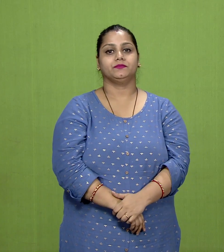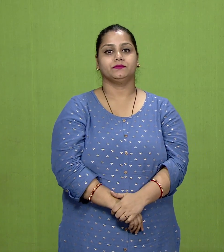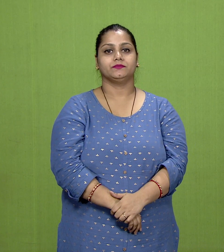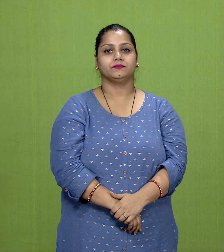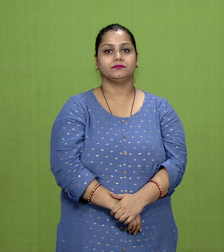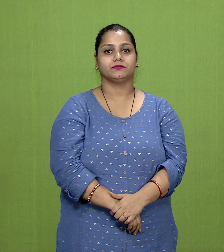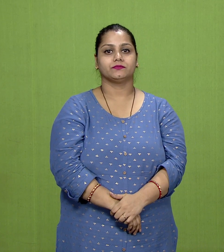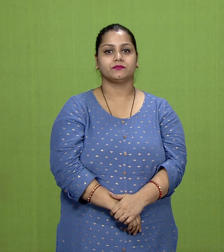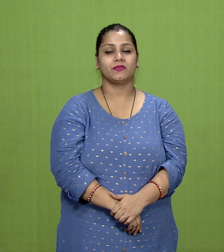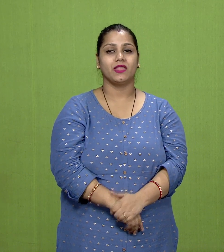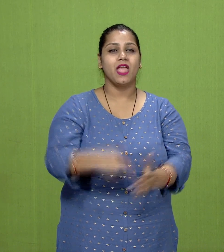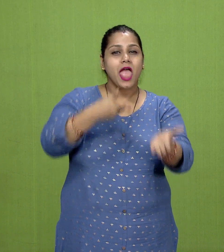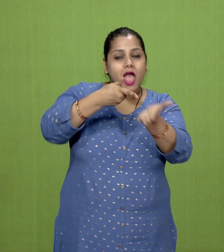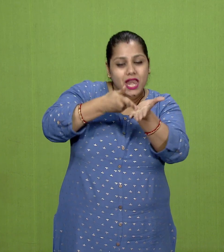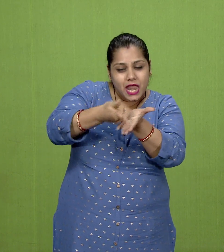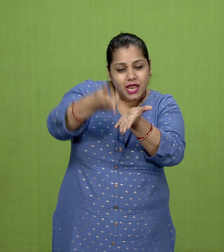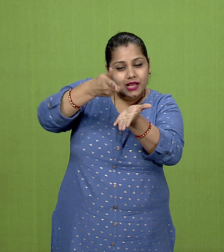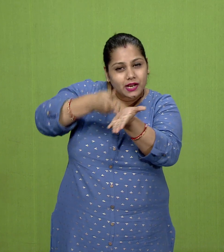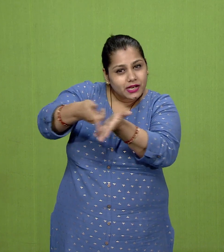agriculture was now the main occupation